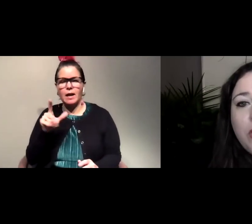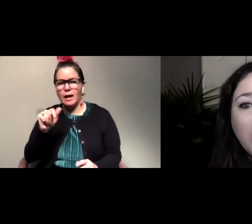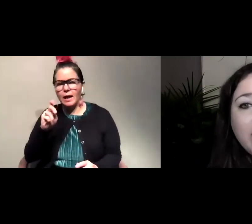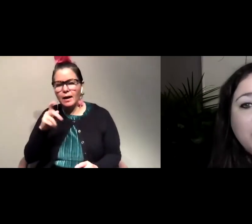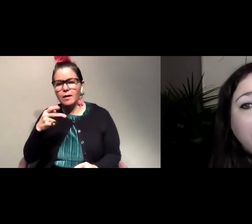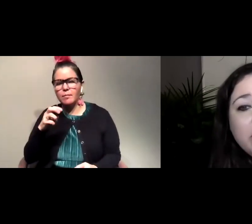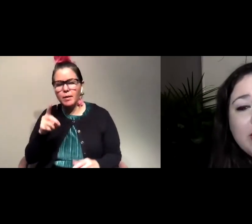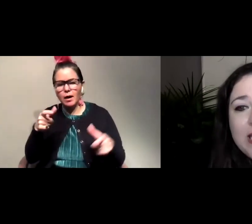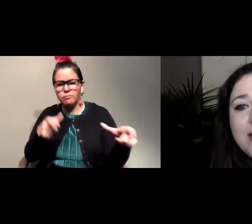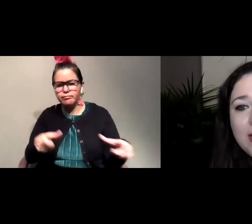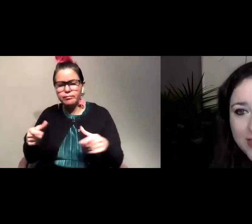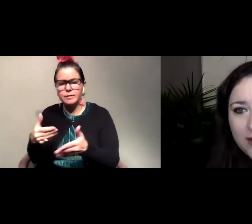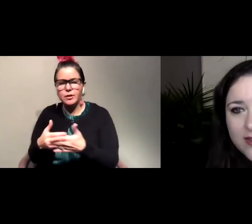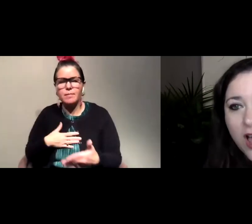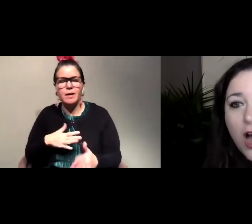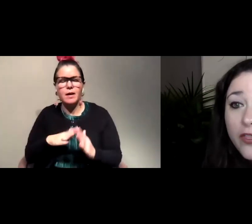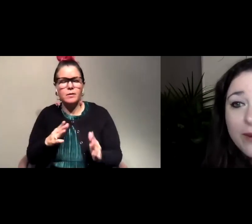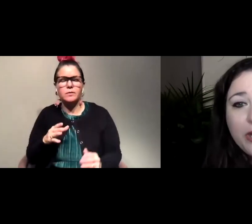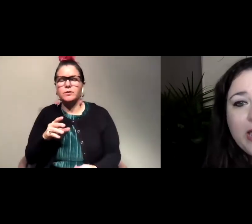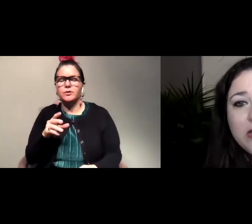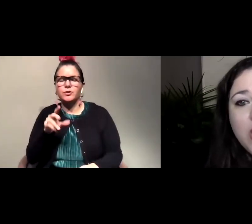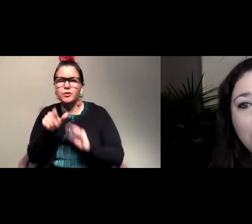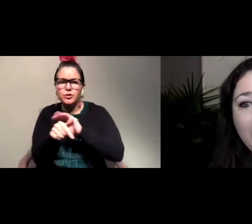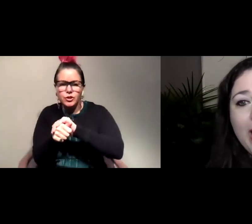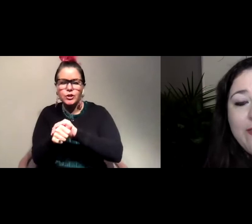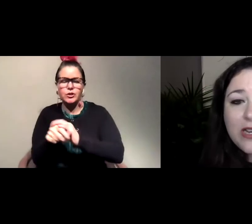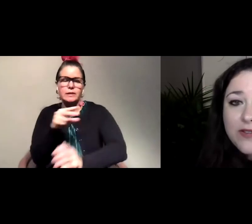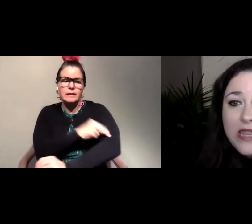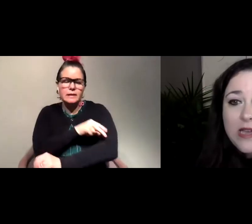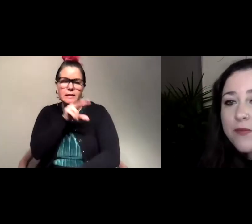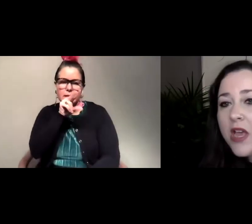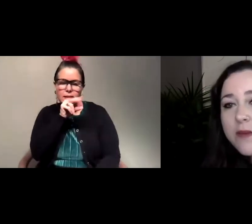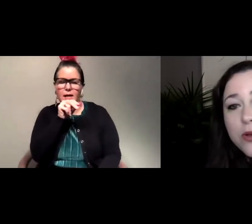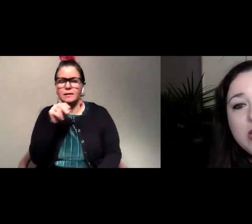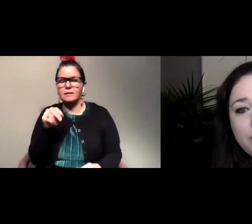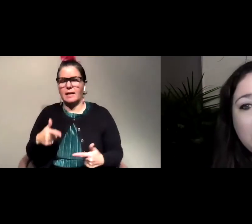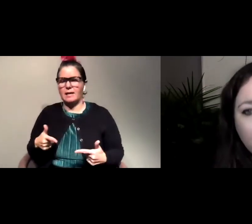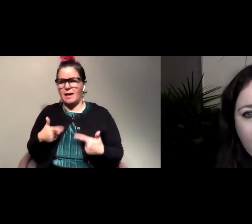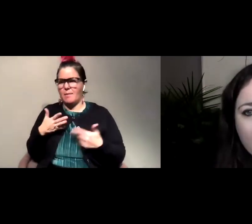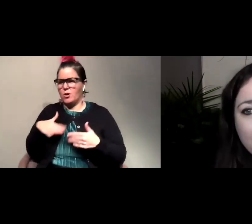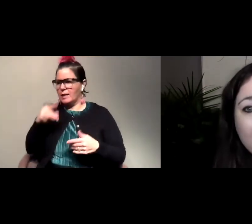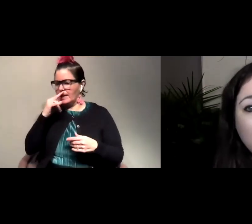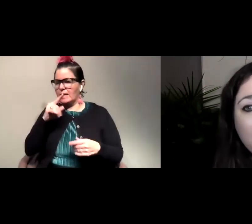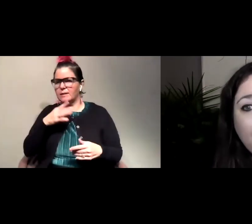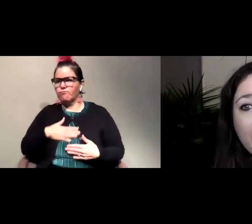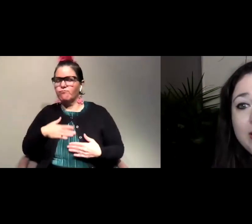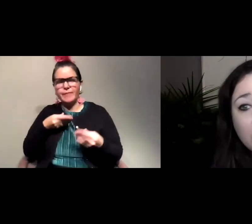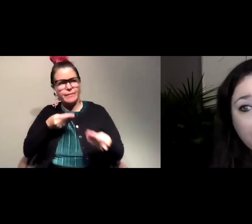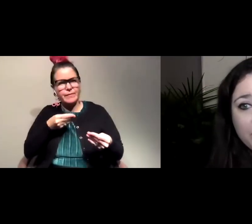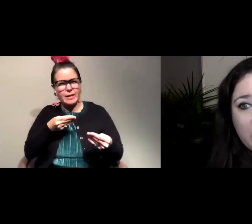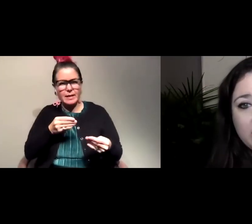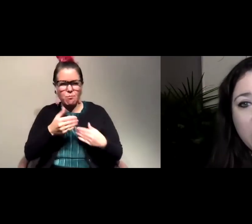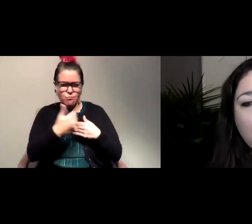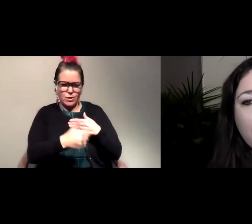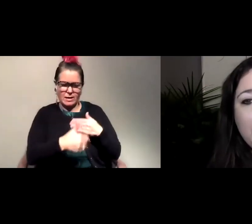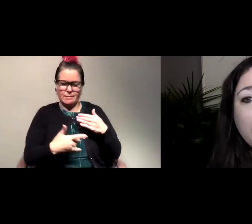where there are a lot of turtles geese and ducks all the neighborhood kids know about it and they like to feed them they mostly feed them bread but I know that bread isn't